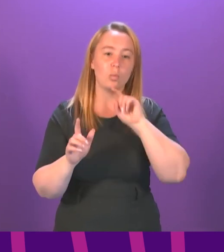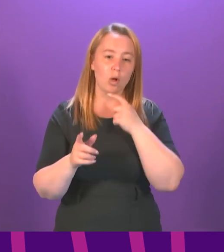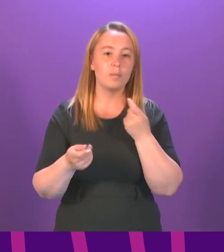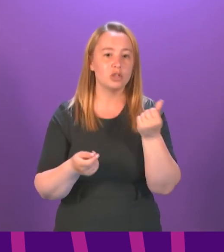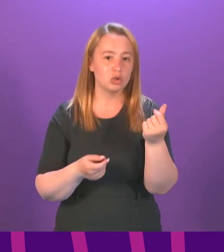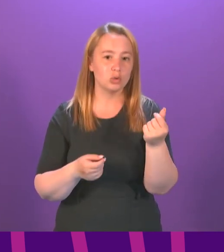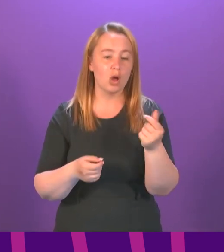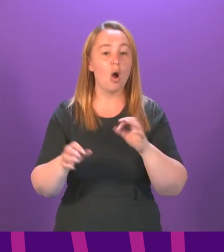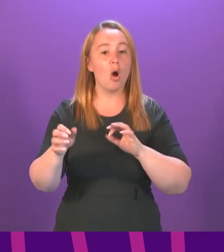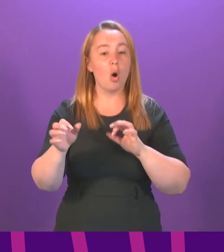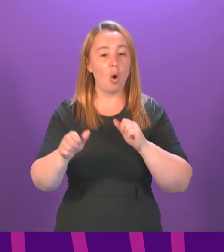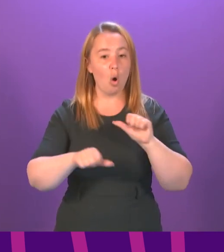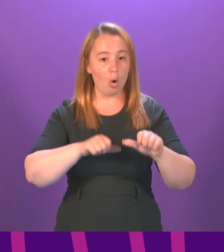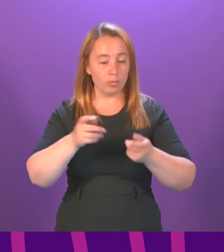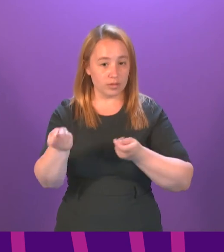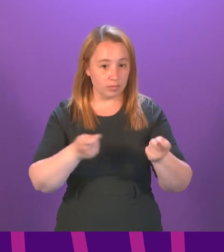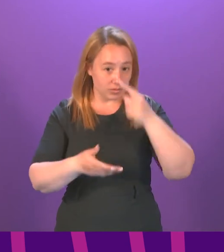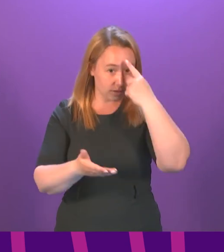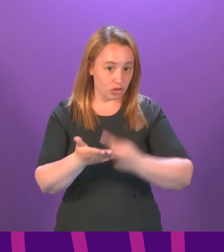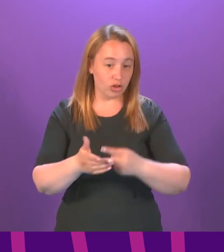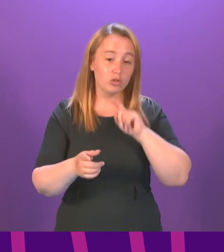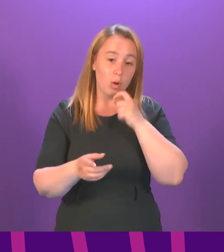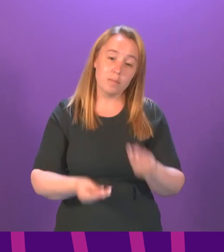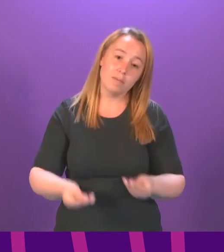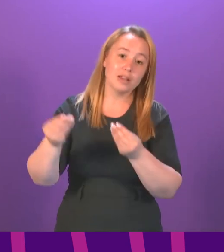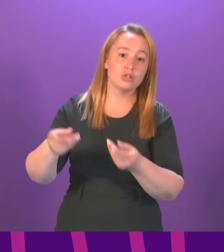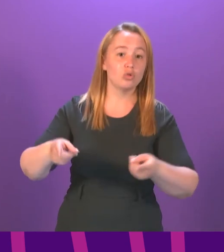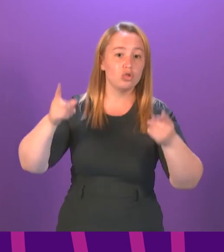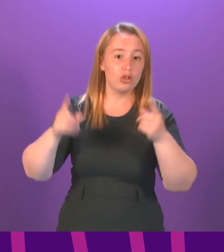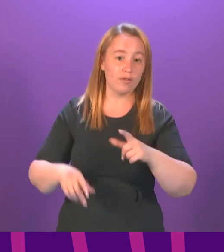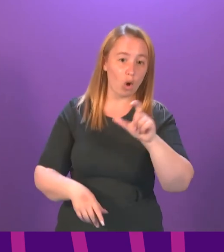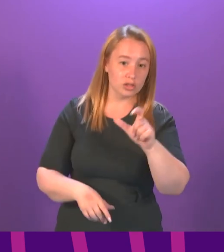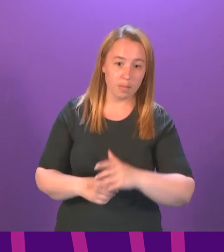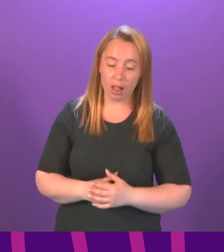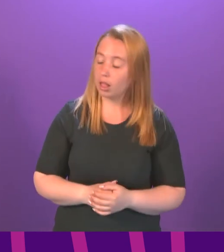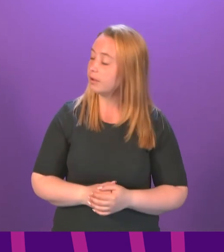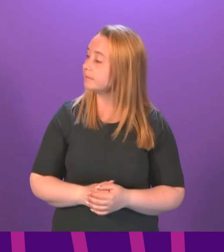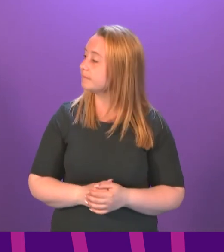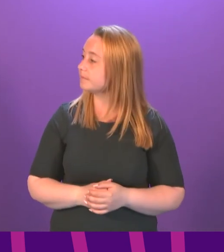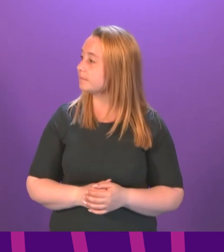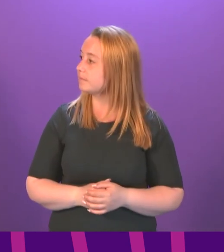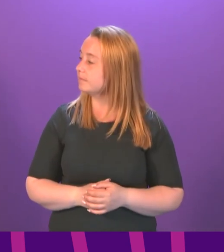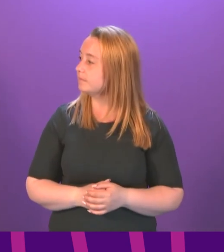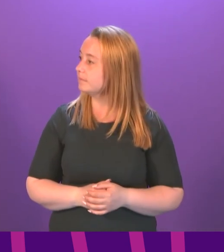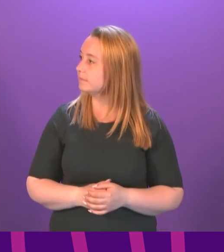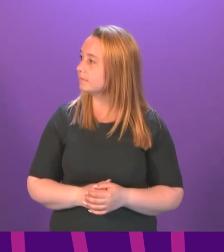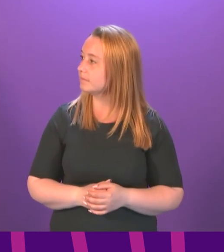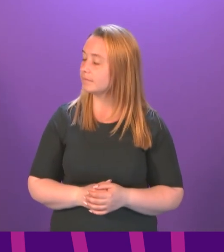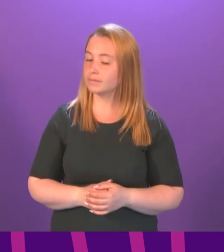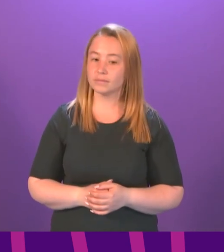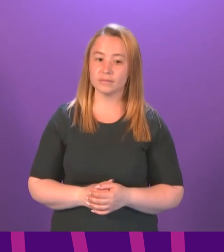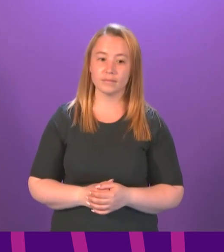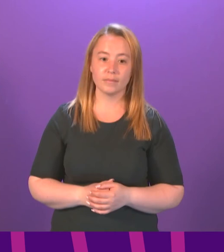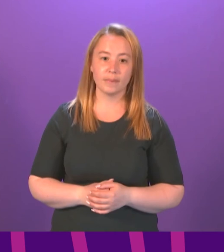decisions in relation to specific offences are for the Chief Constable. Pauline McNeill. Thank the Cabinet Secretary for the answer.